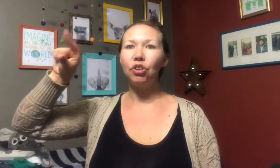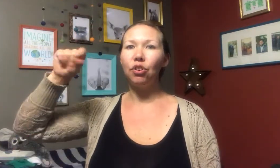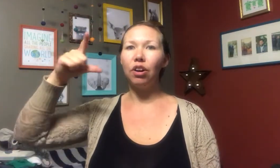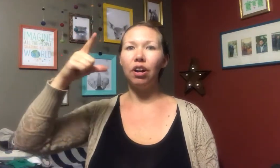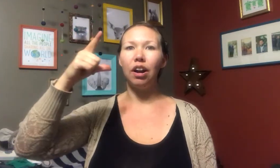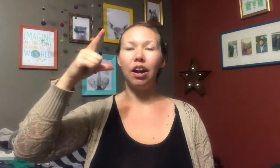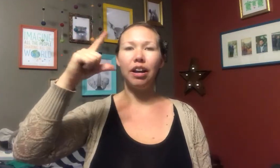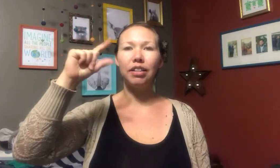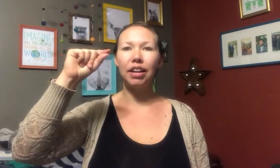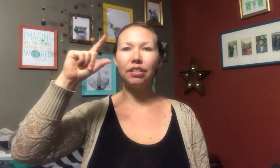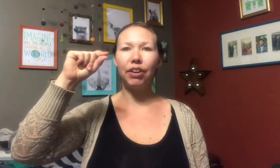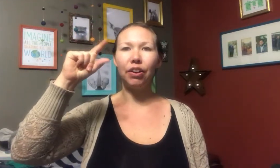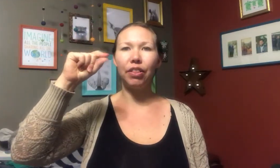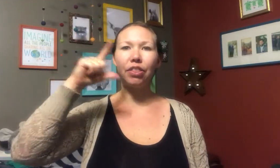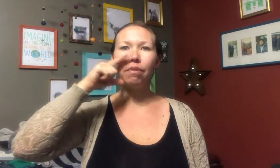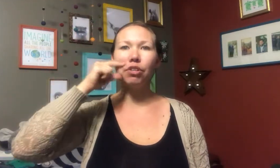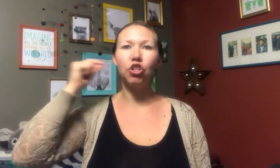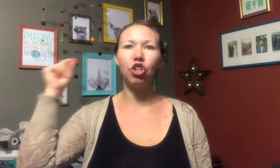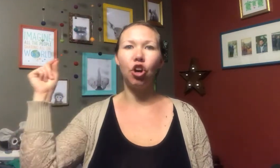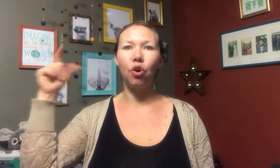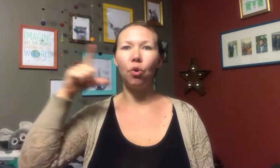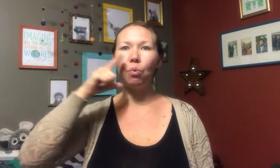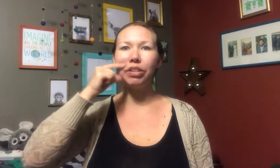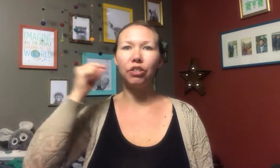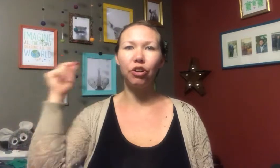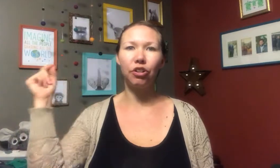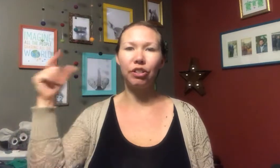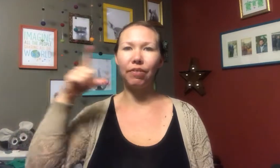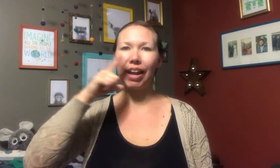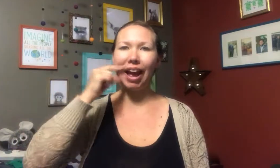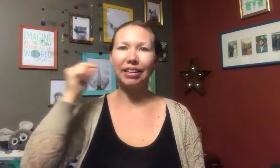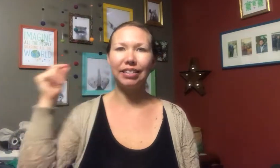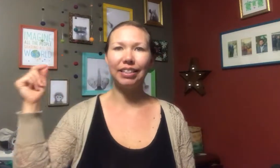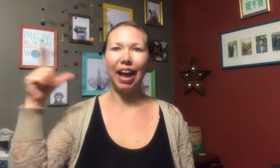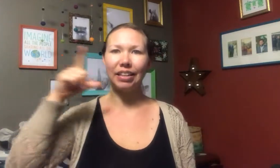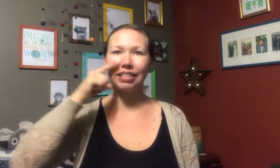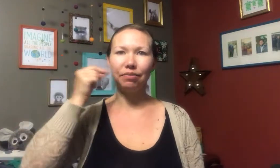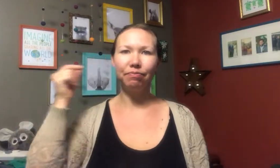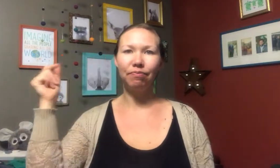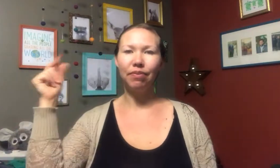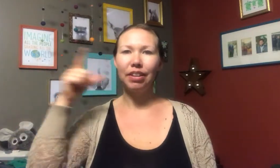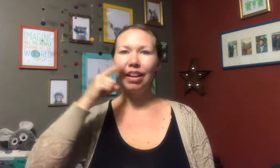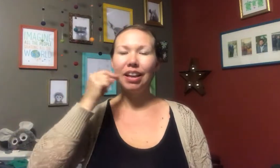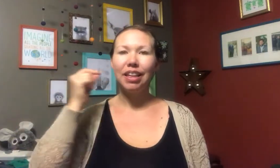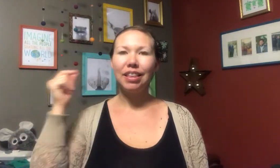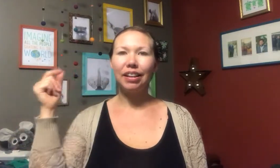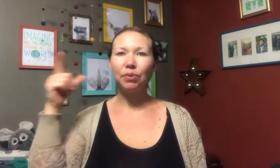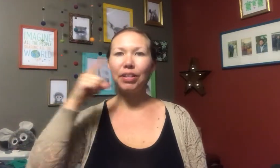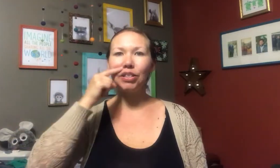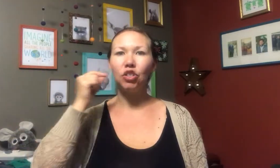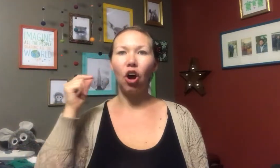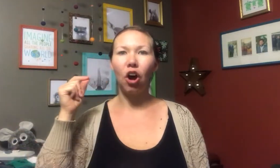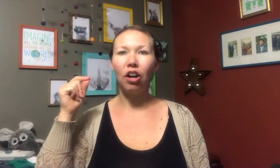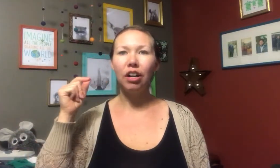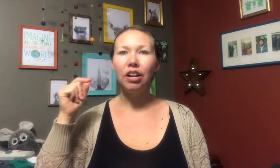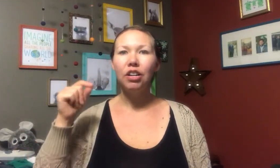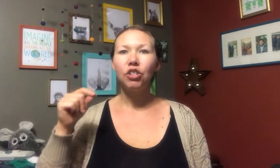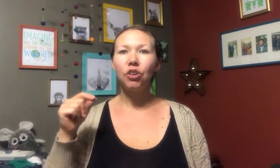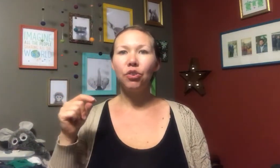your index finger and thumb to show whiskers of a cat, cat. The next one is dog. So